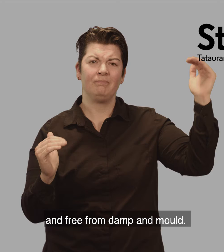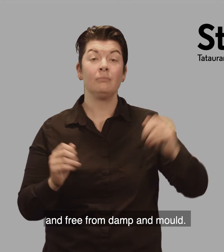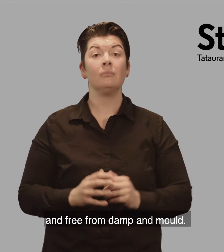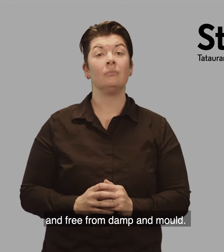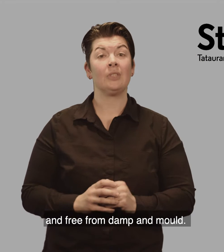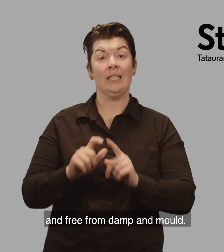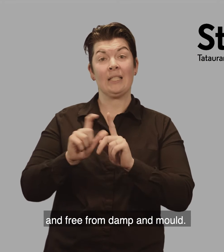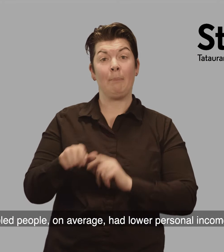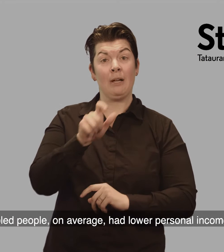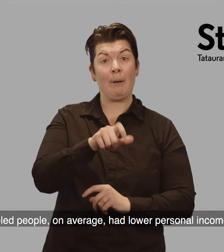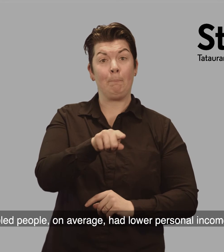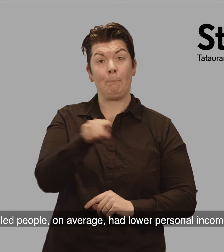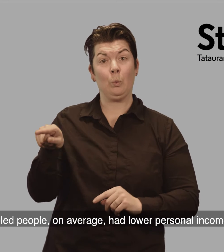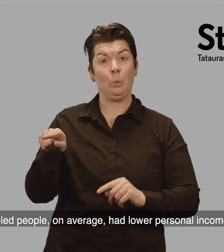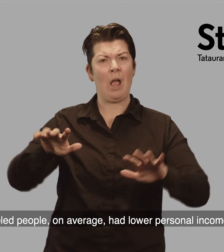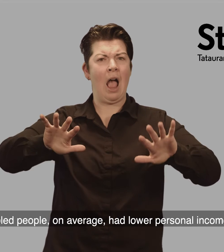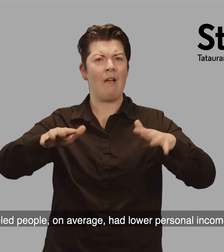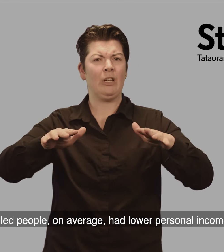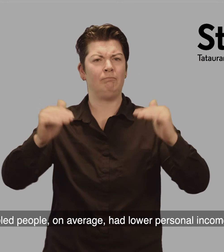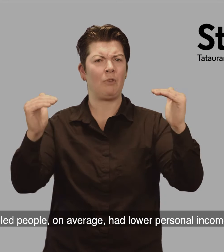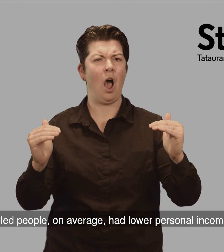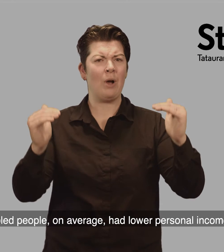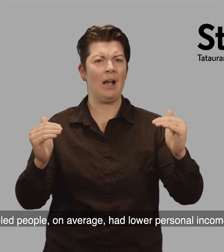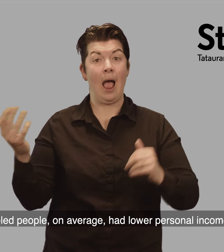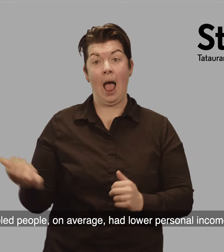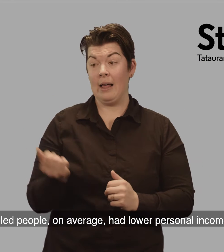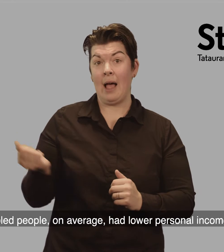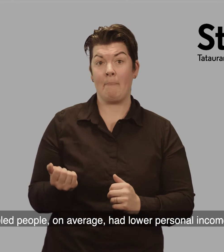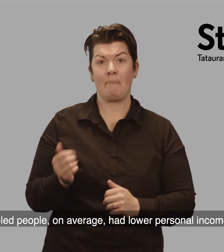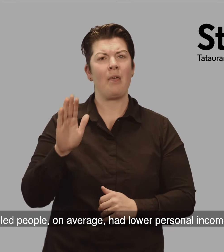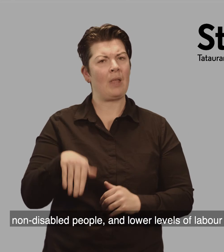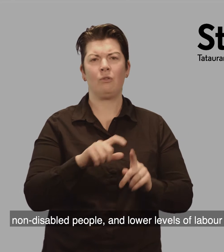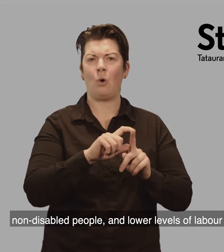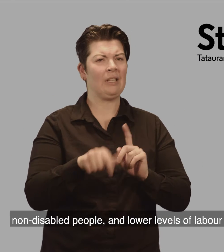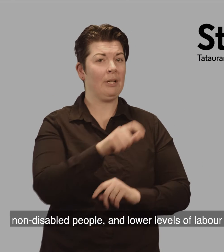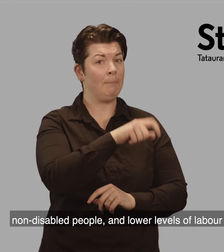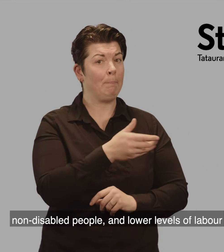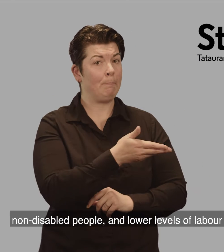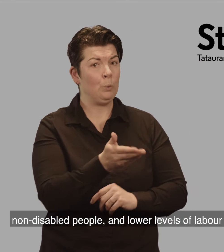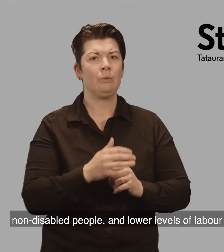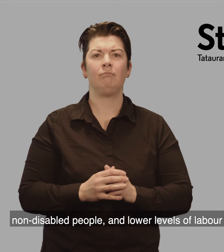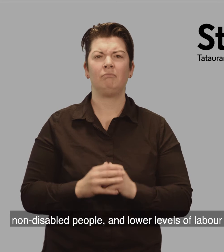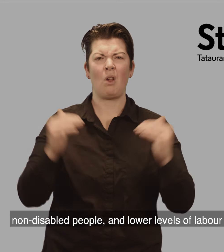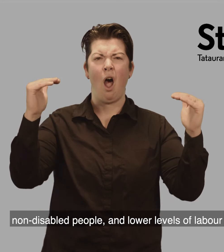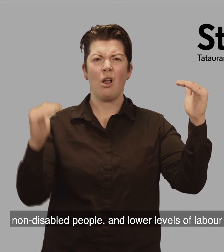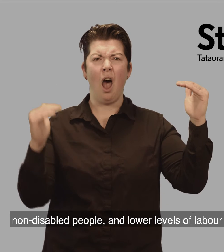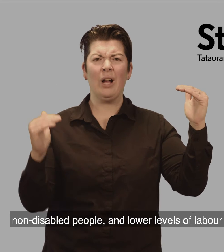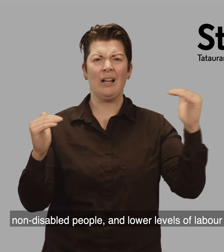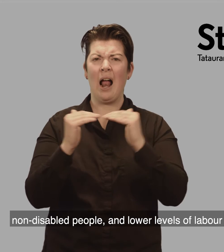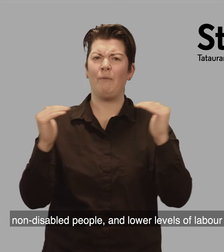Disabled people, on average, had lower personal incomes than non-disabled people and lower levels of labour force participation and